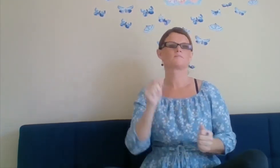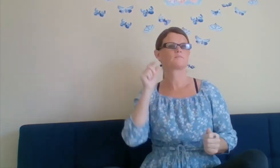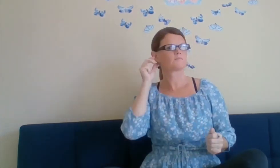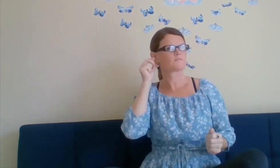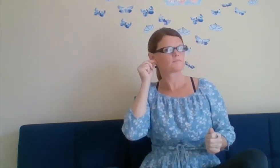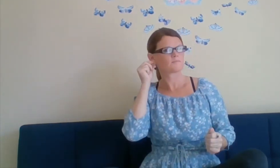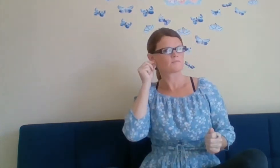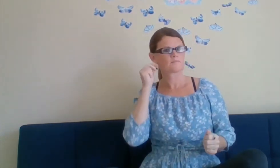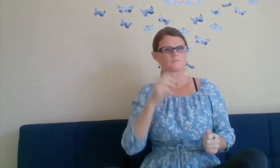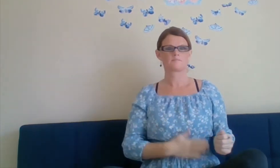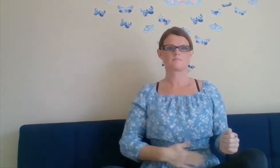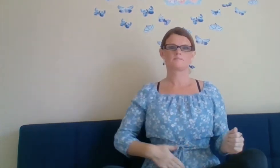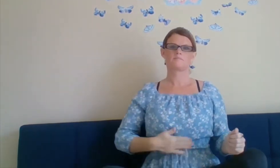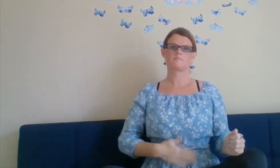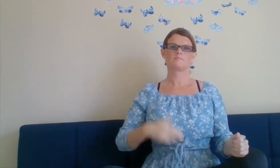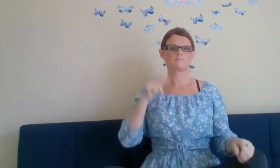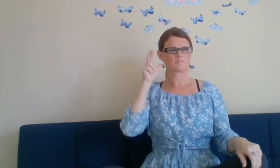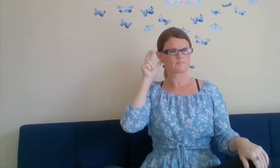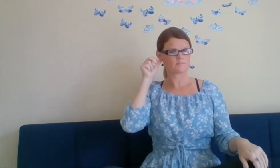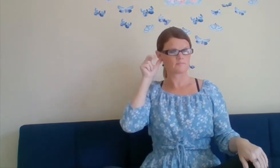please listen.